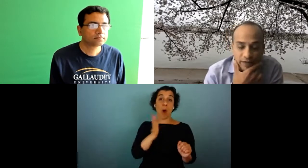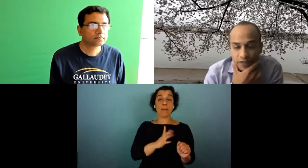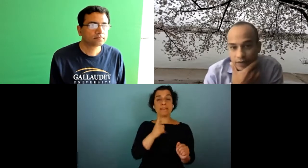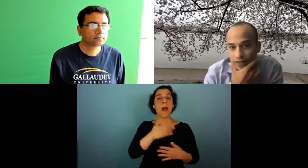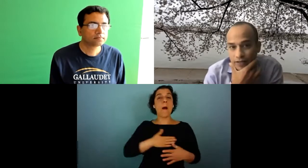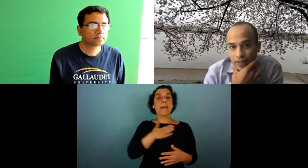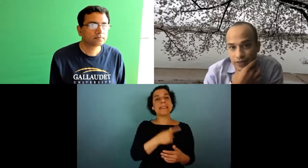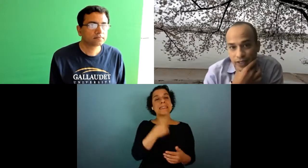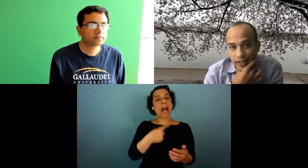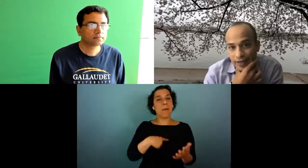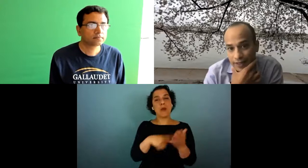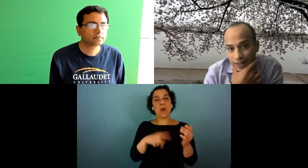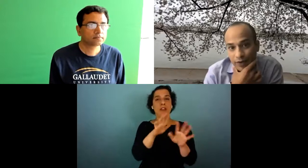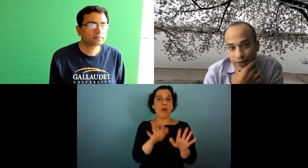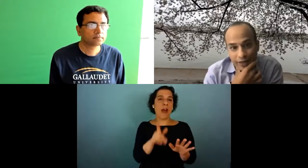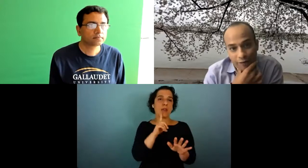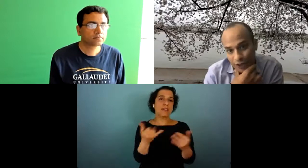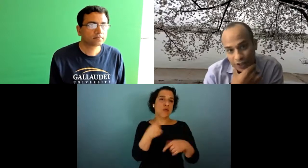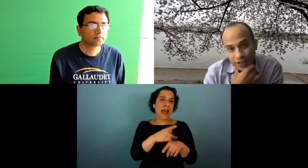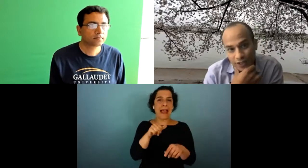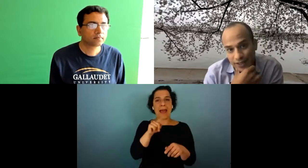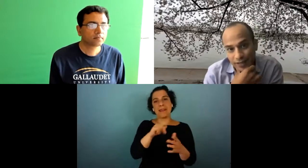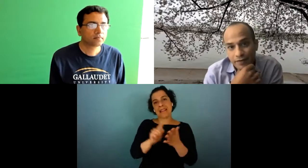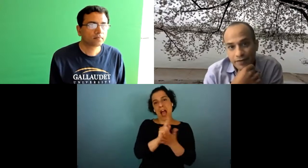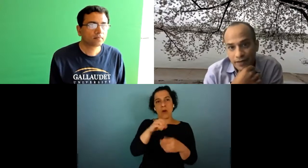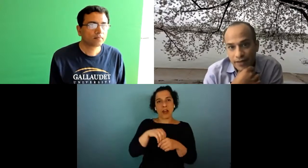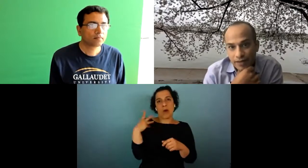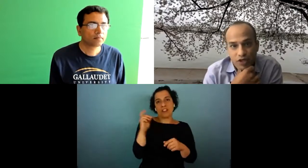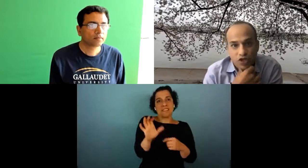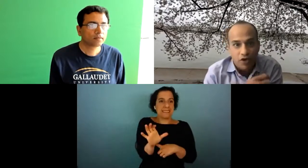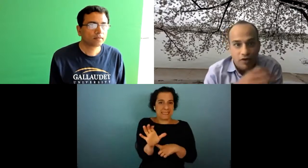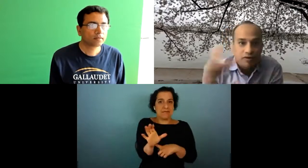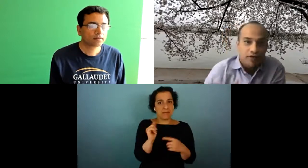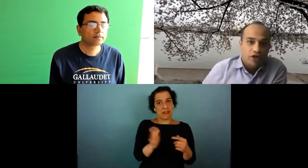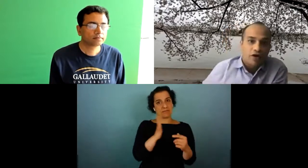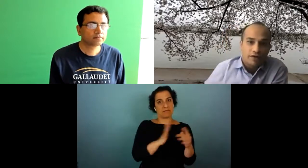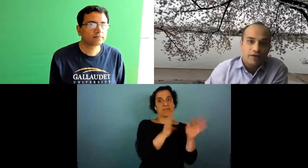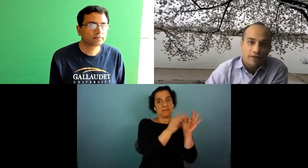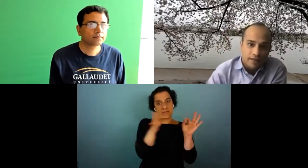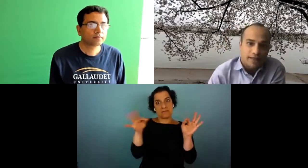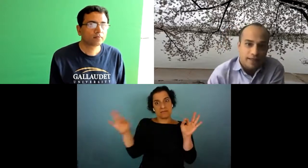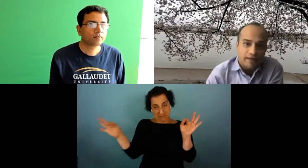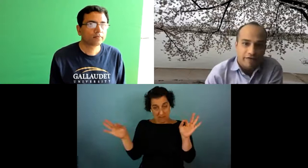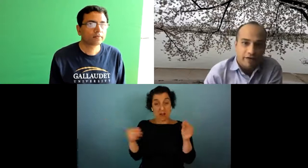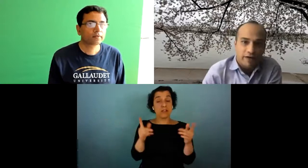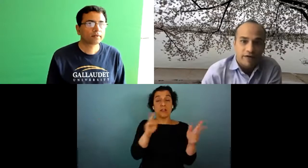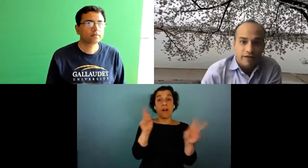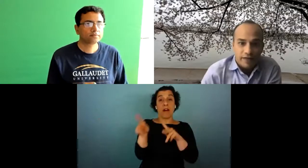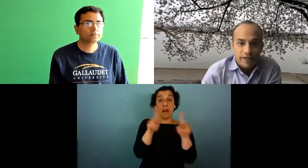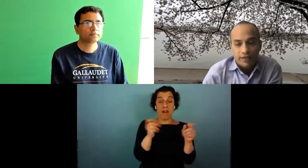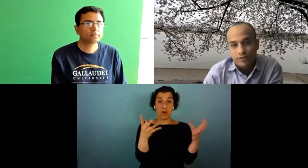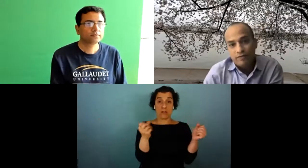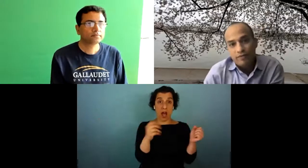tell me what the weather is today at this hour in washington dc that's much long much longer sentence for